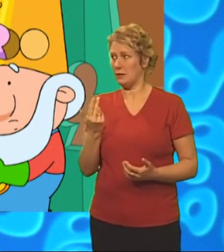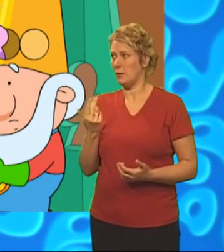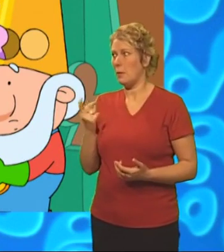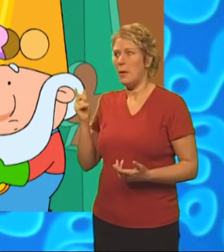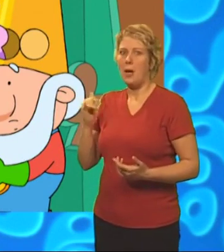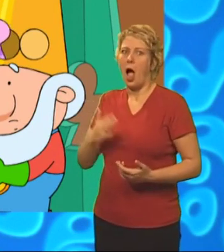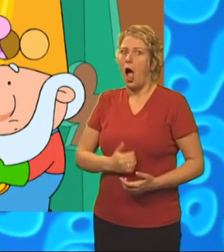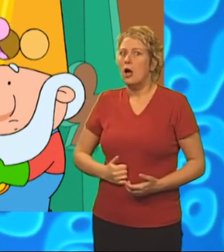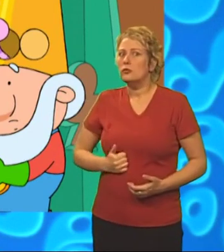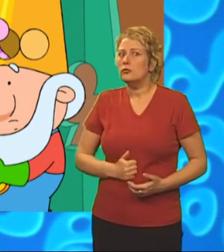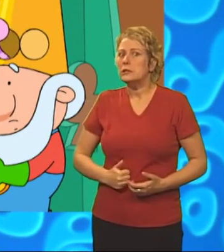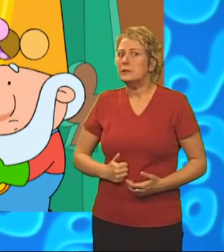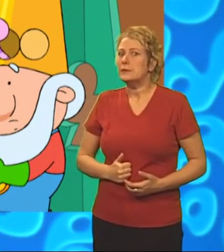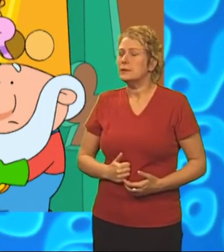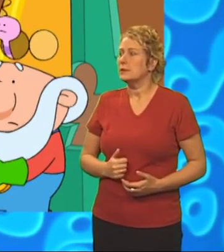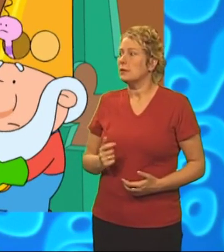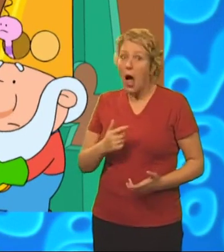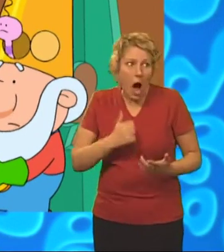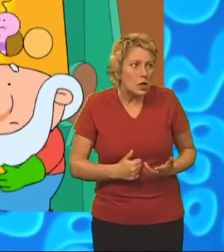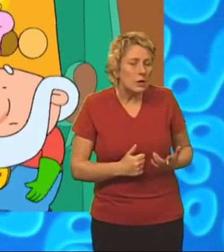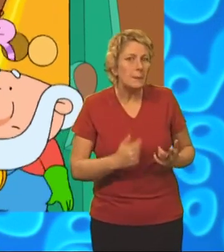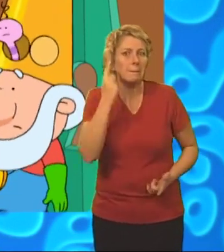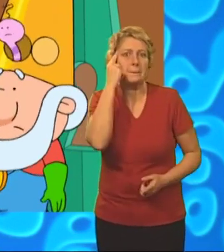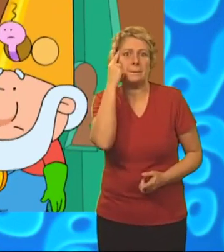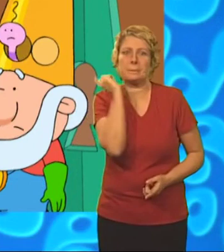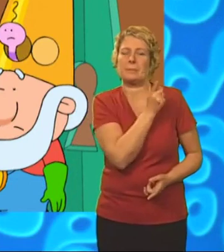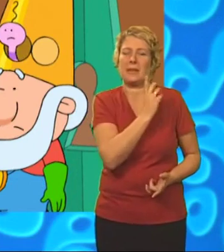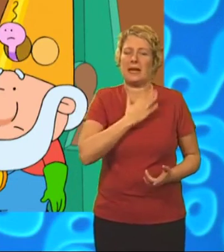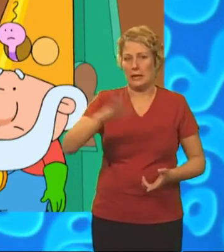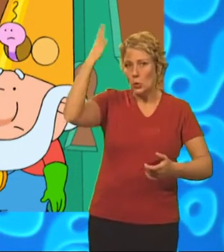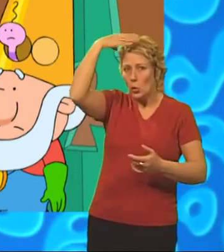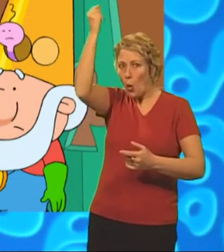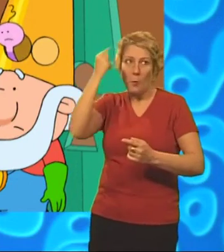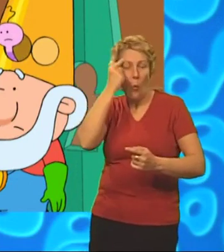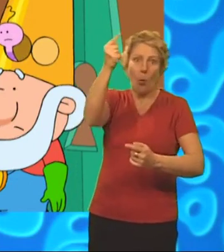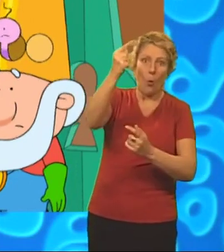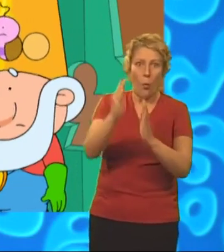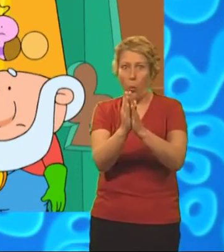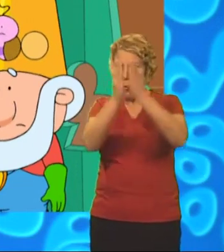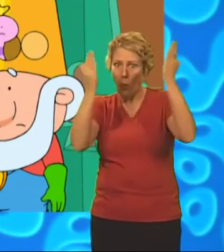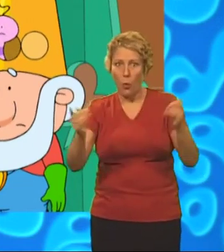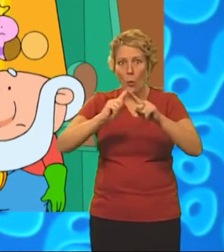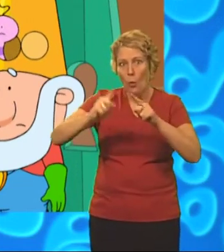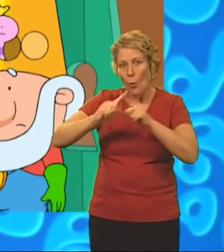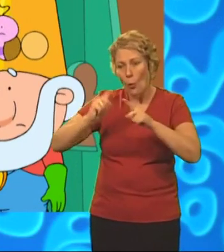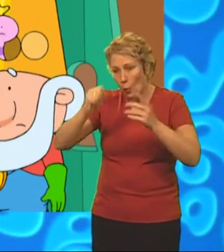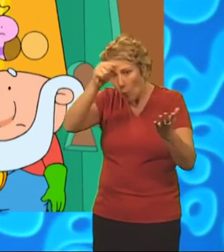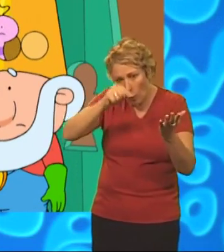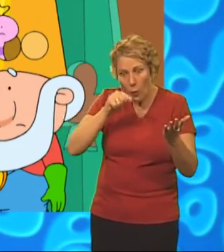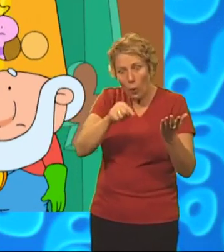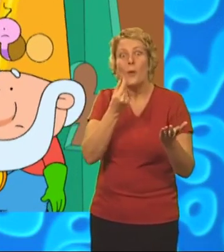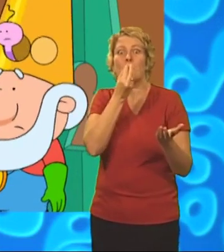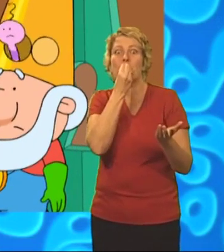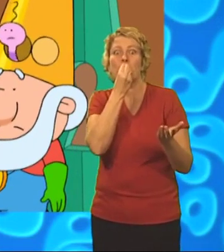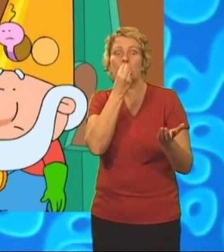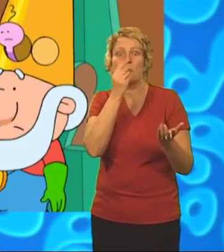hungry. Ah, well, in that case, you'll be needing a Gnome Innovations catalogue bird feeder-cum